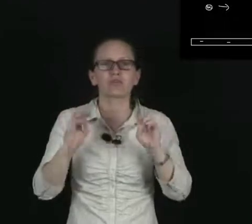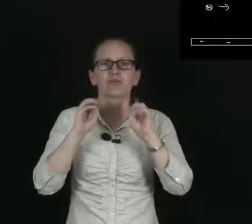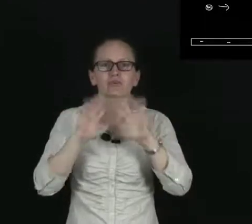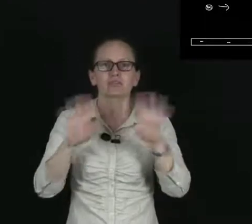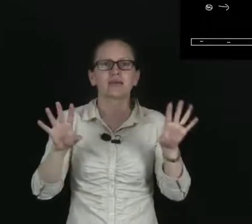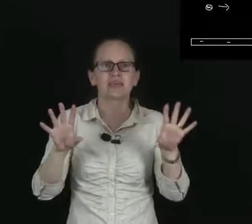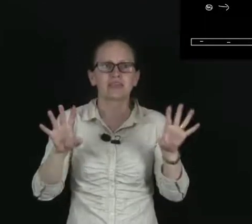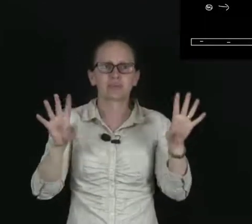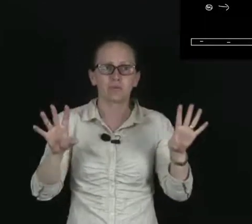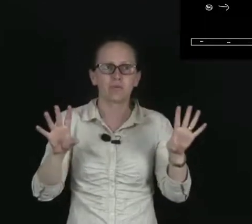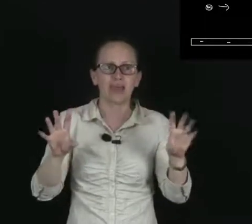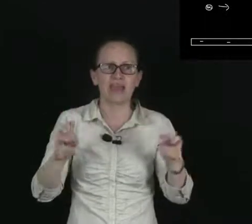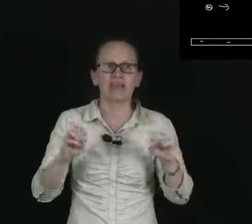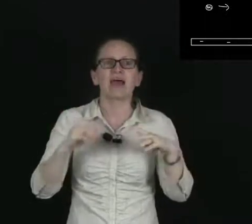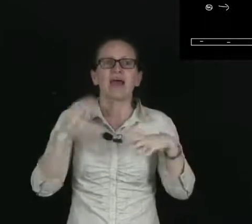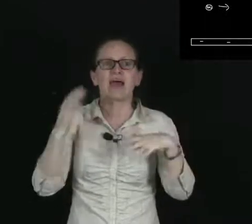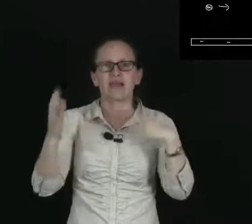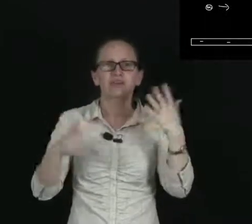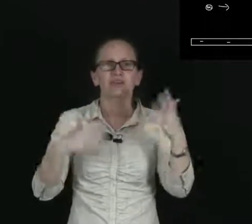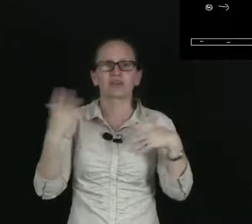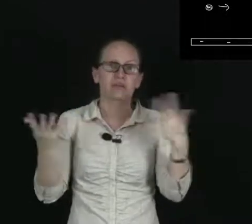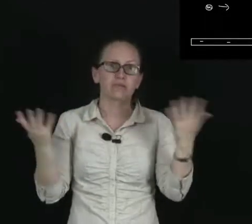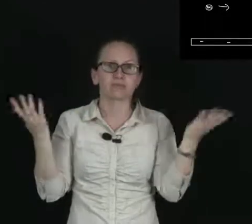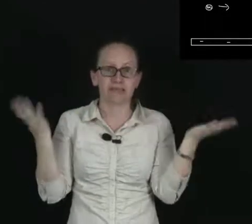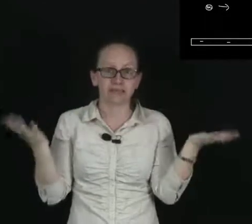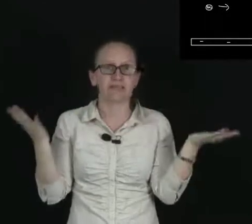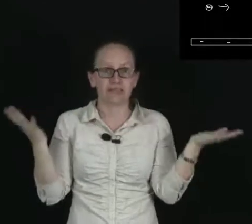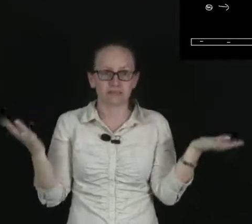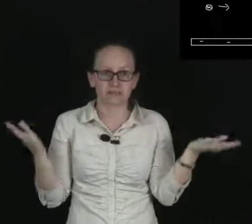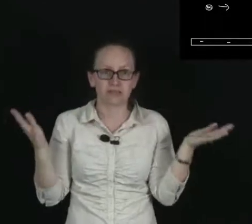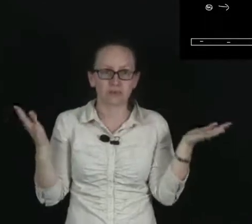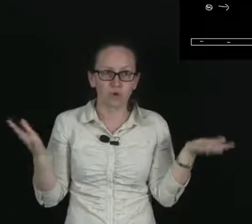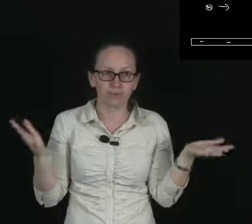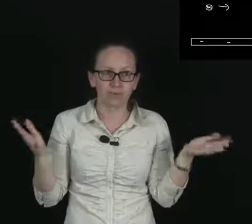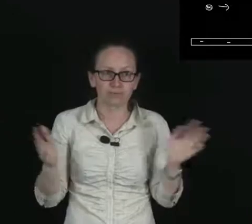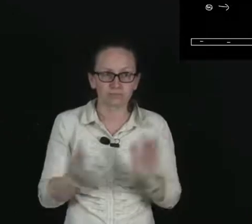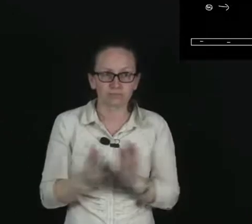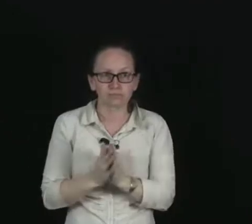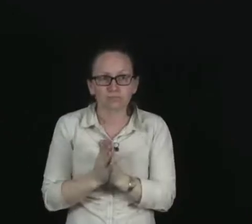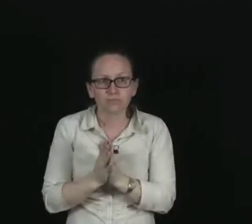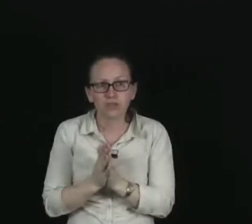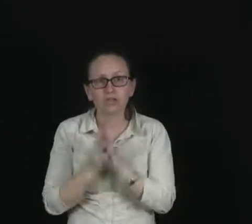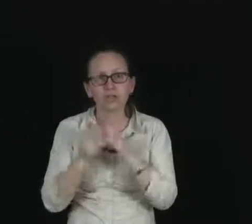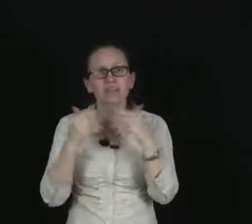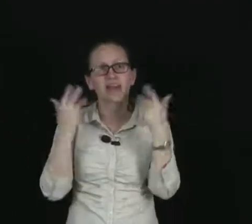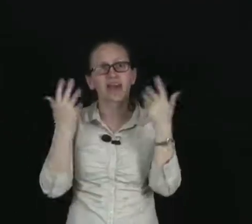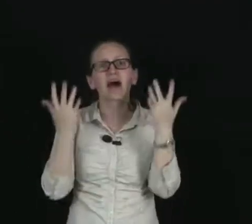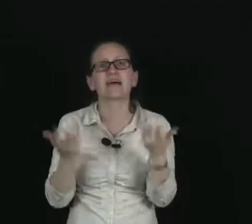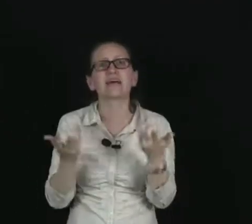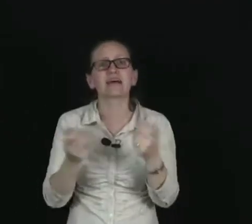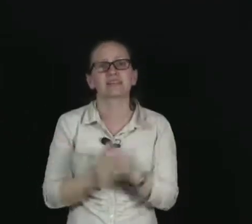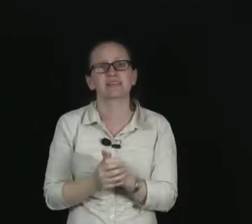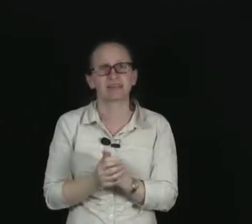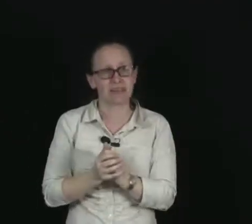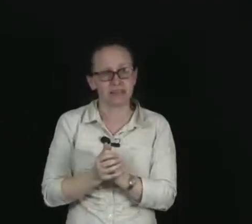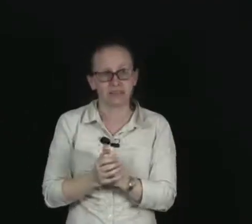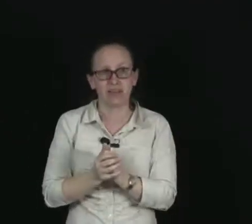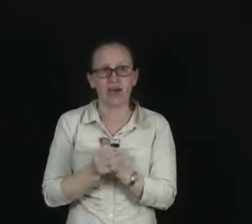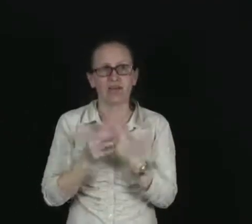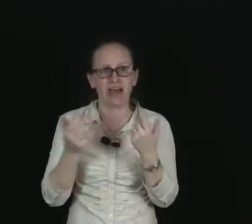or something in the way, and so it gives us a warning. So it's that ionising ability of